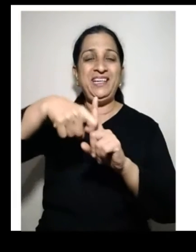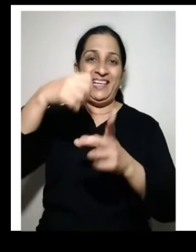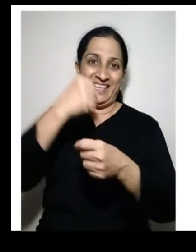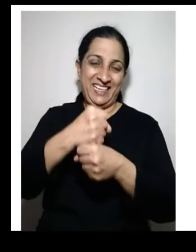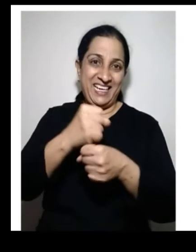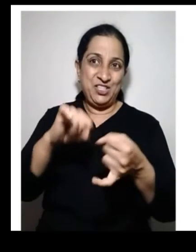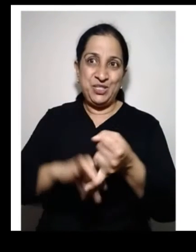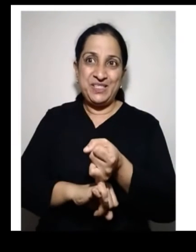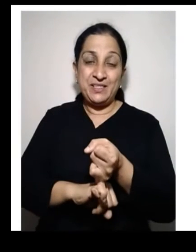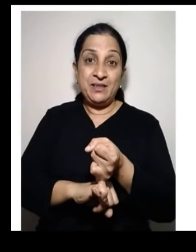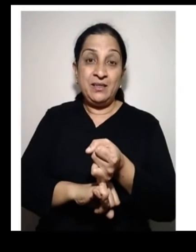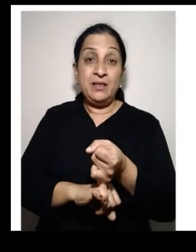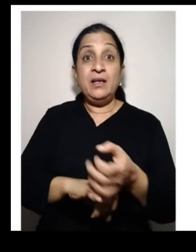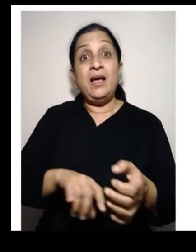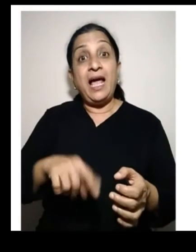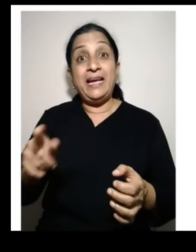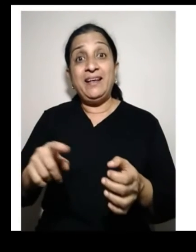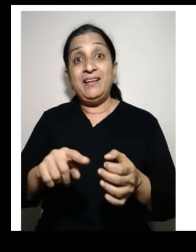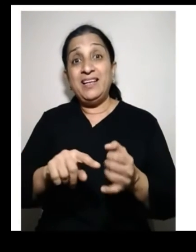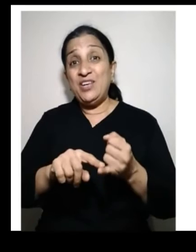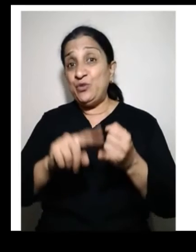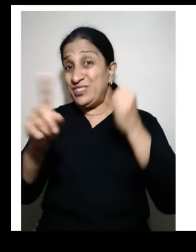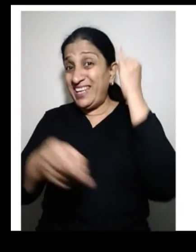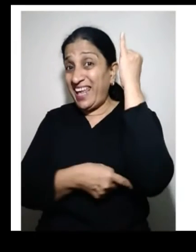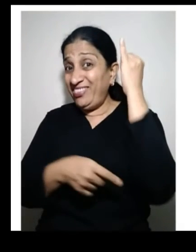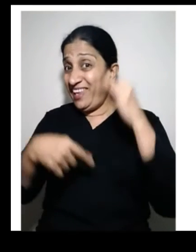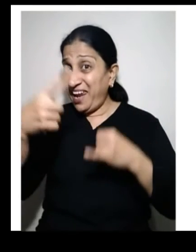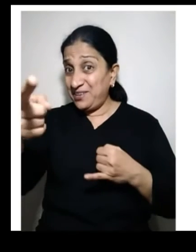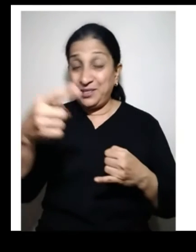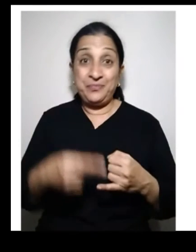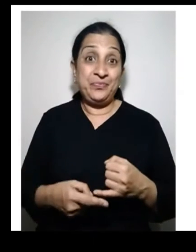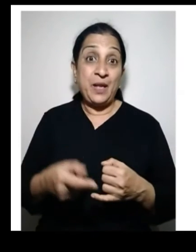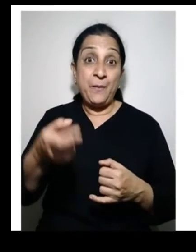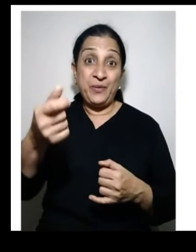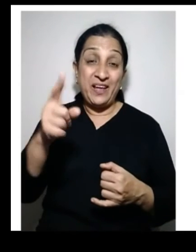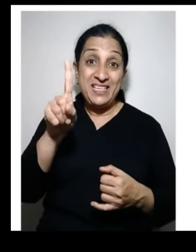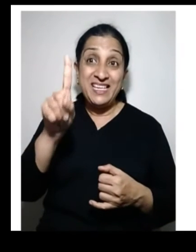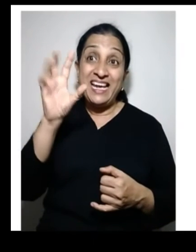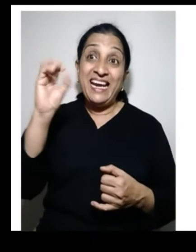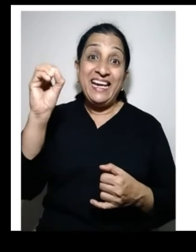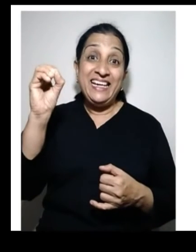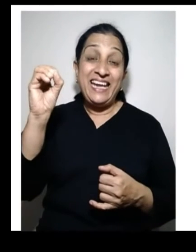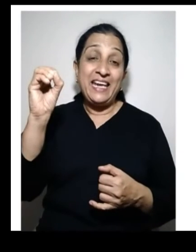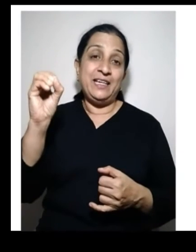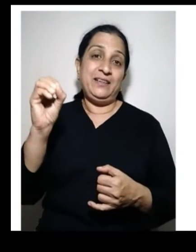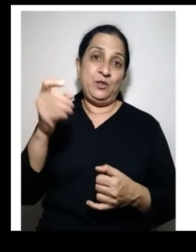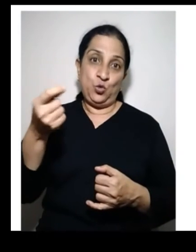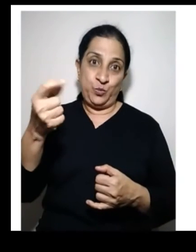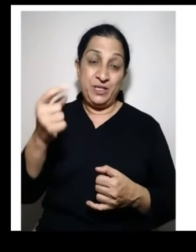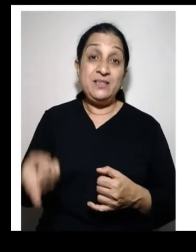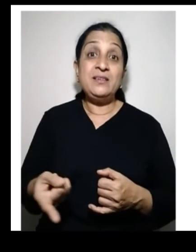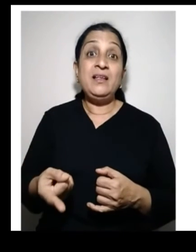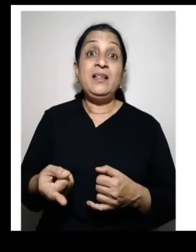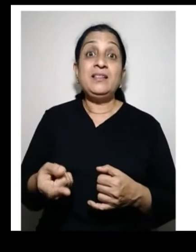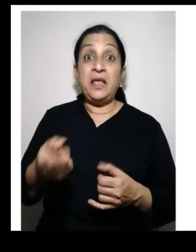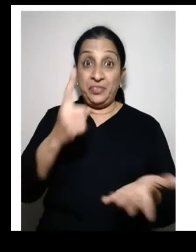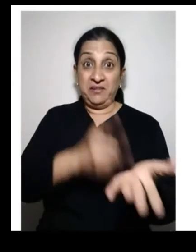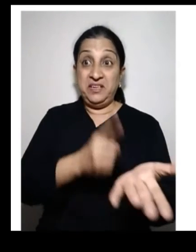the demand is 14 kgs. And, if you see the last, the price is 10 kgs,